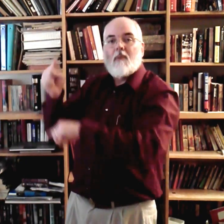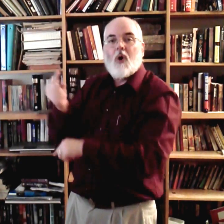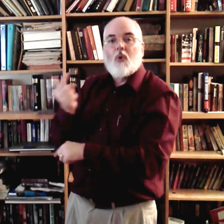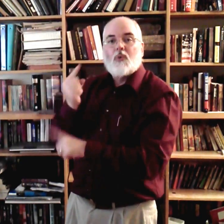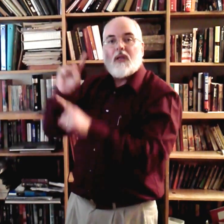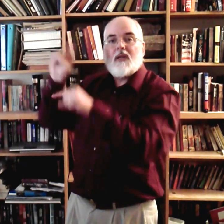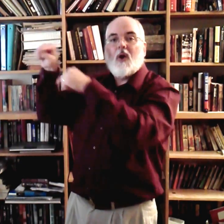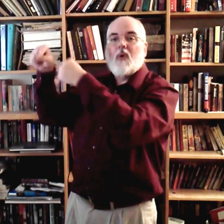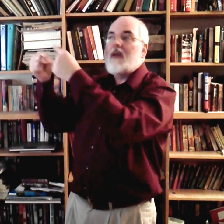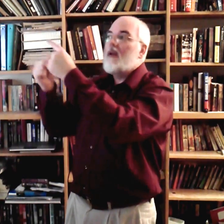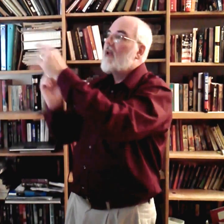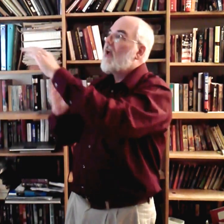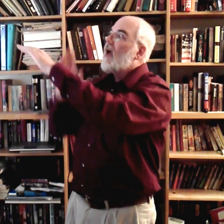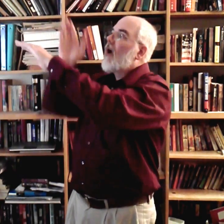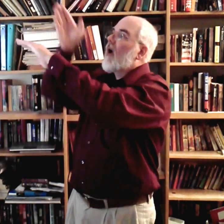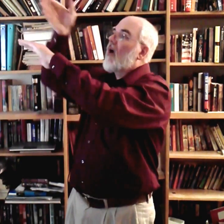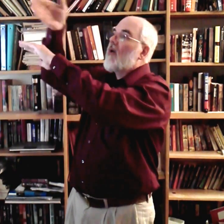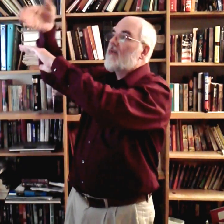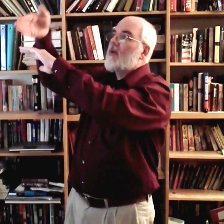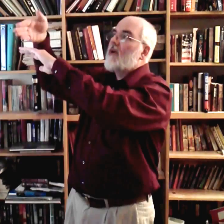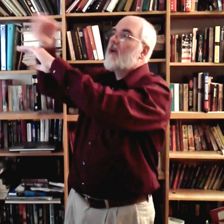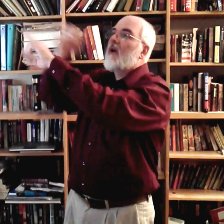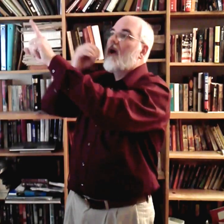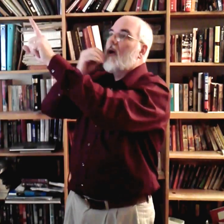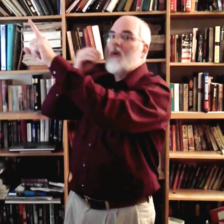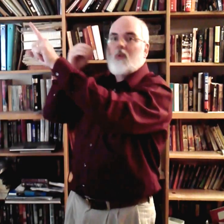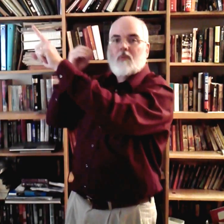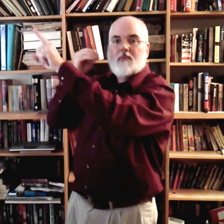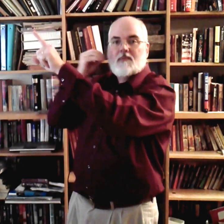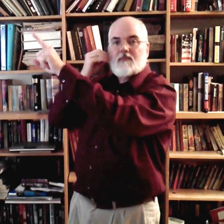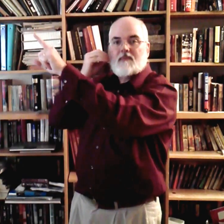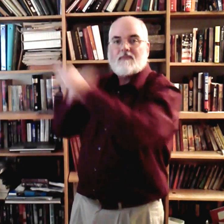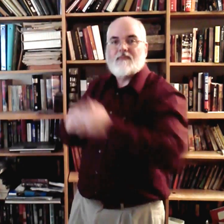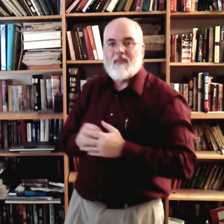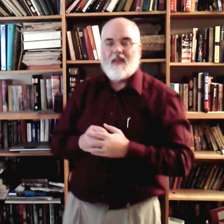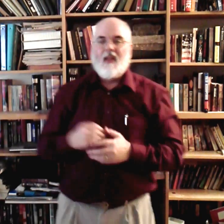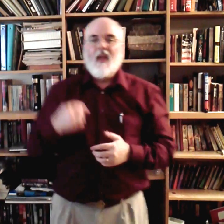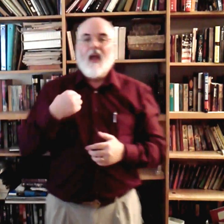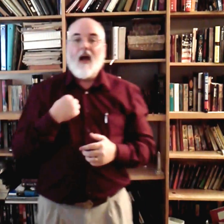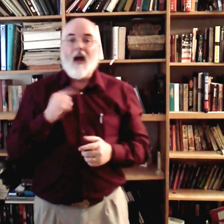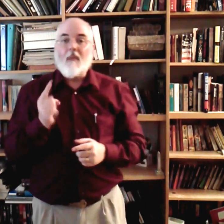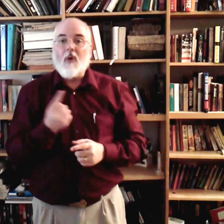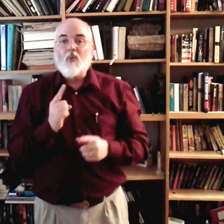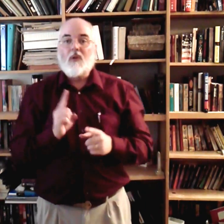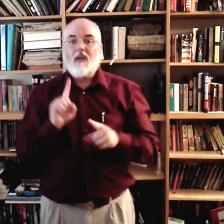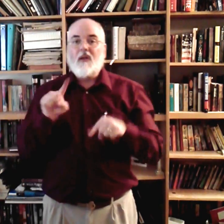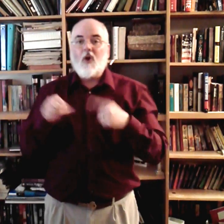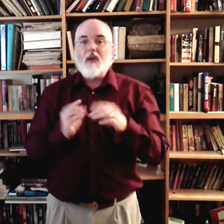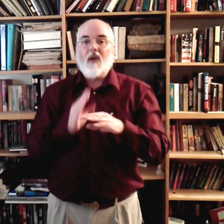I'm only going over home. I'm only going